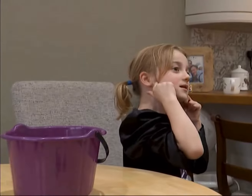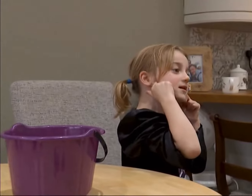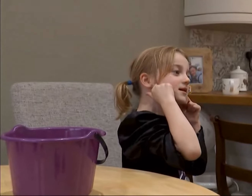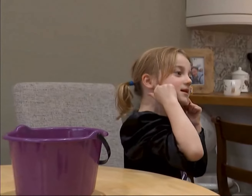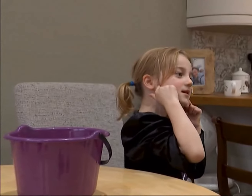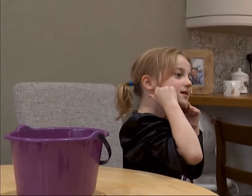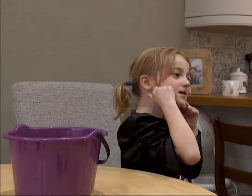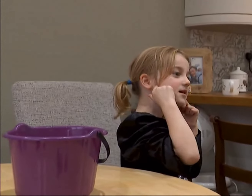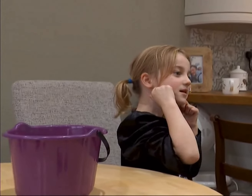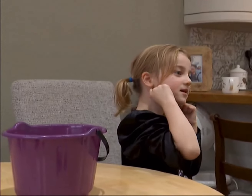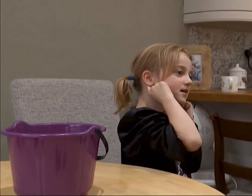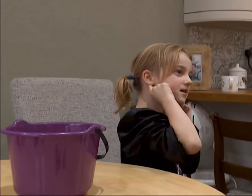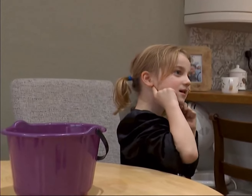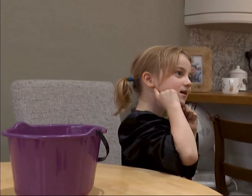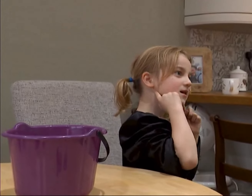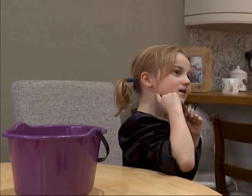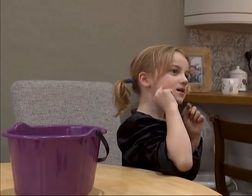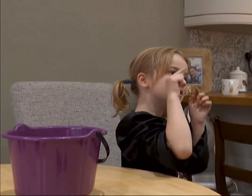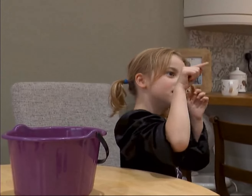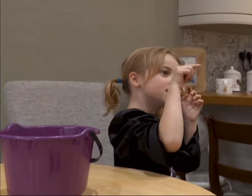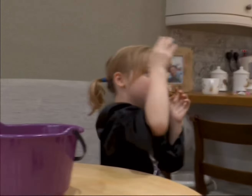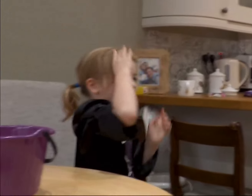This year, Ada's going trick-or-treating for the first time.